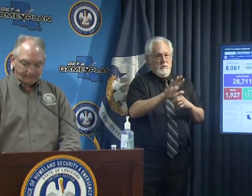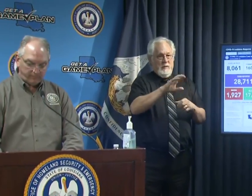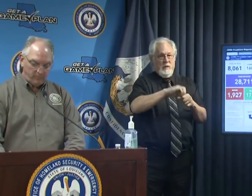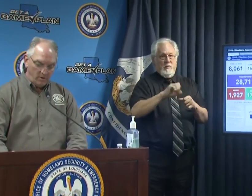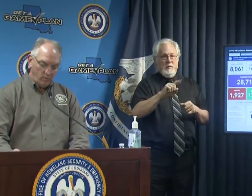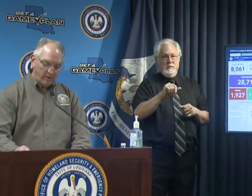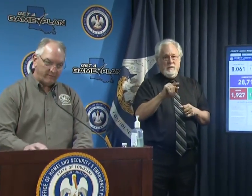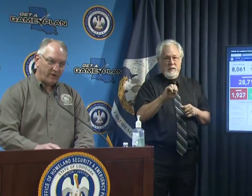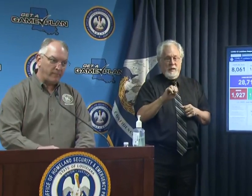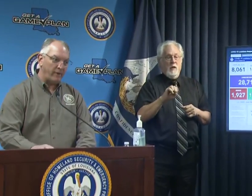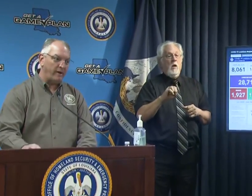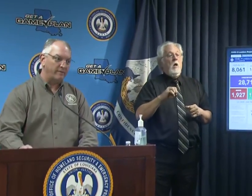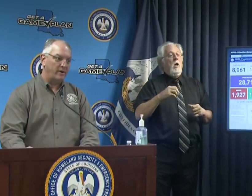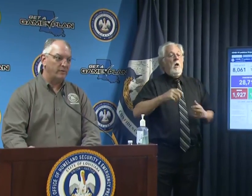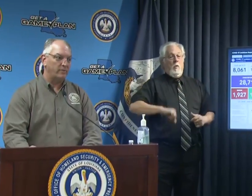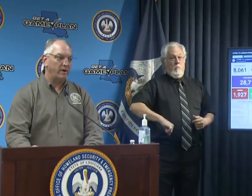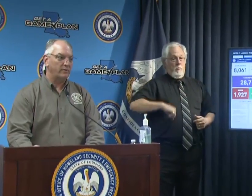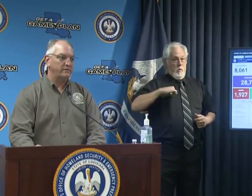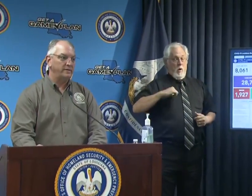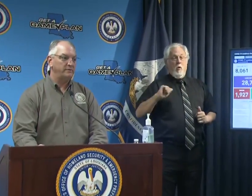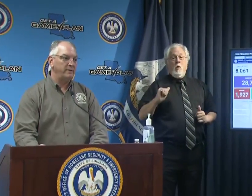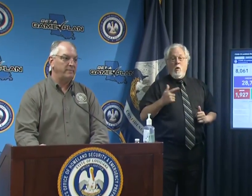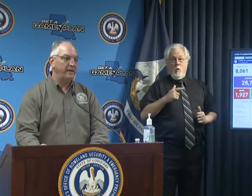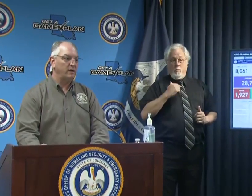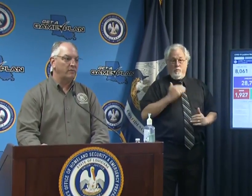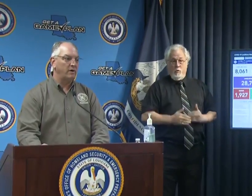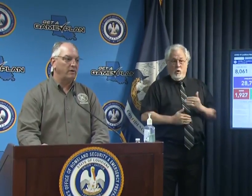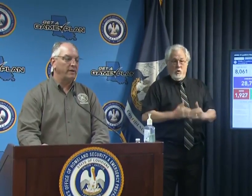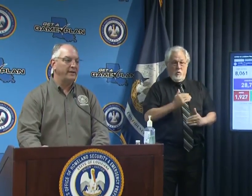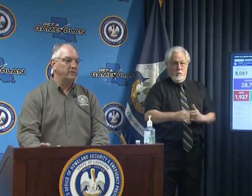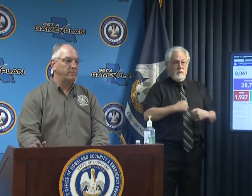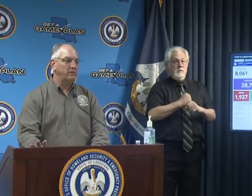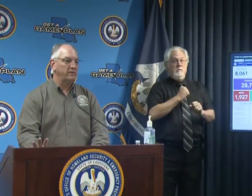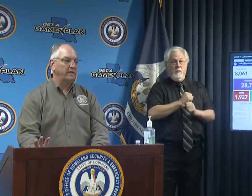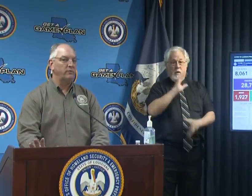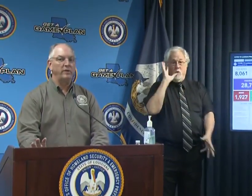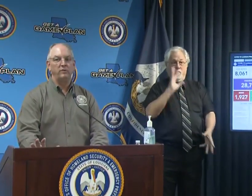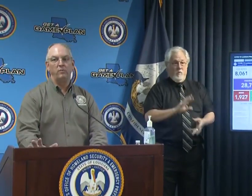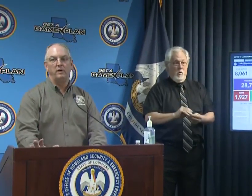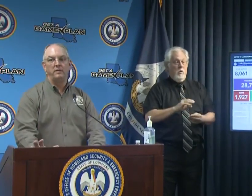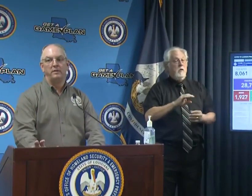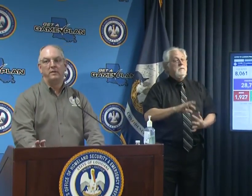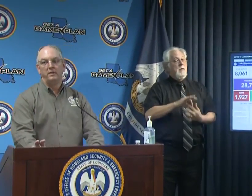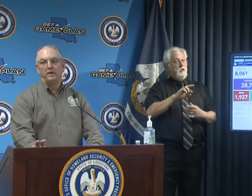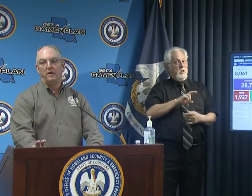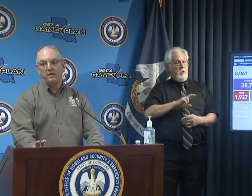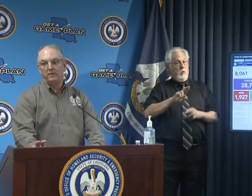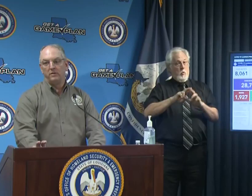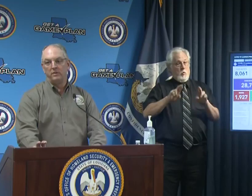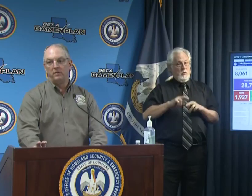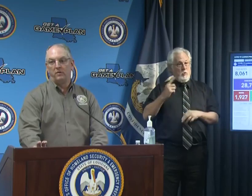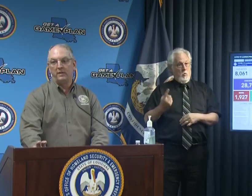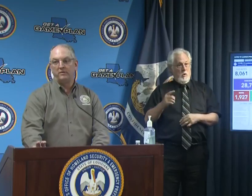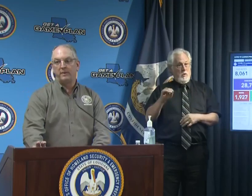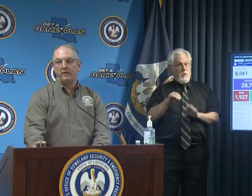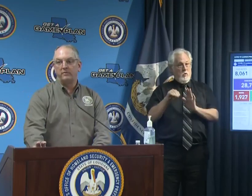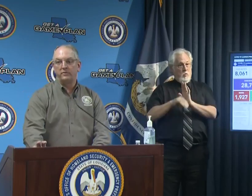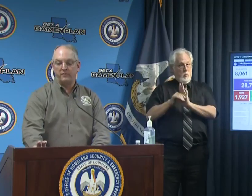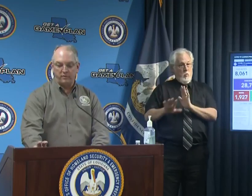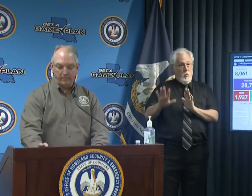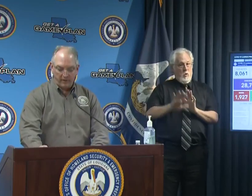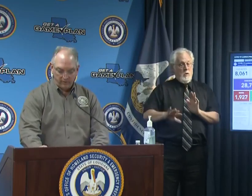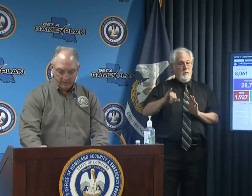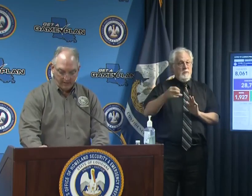we are very proud of all the progress that has been made overall and especially in region one the Orleans